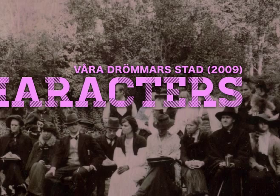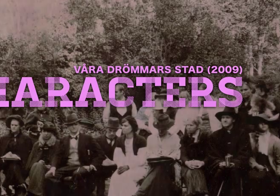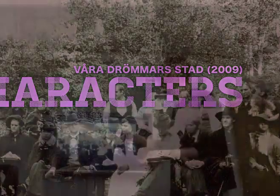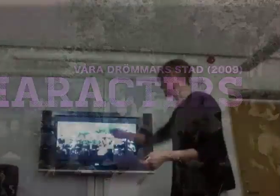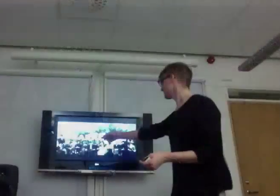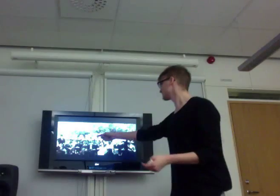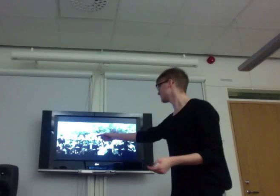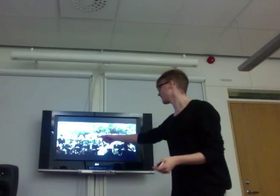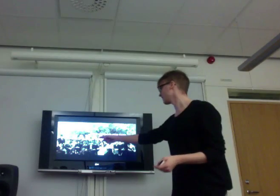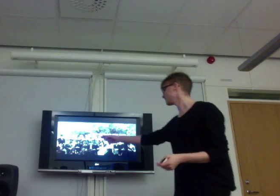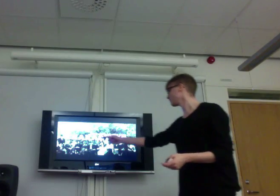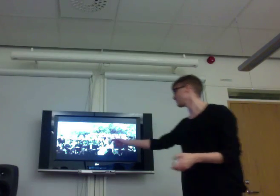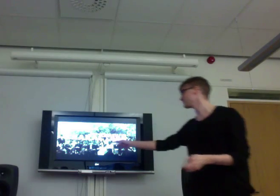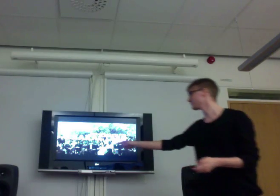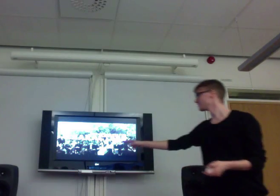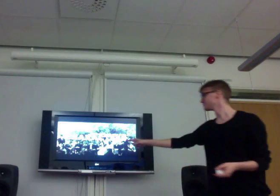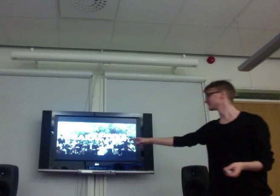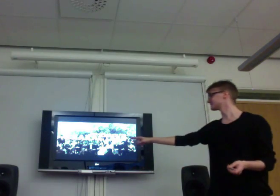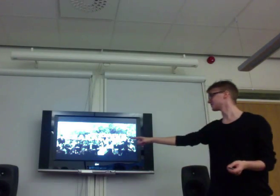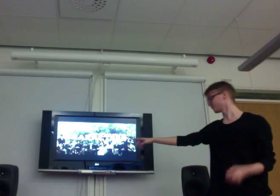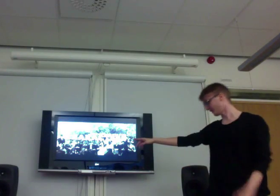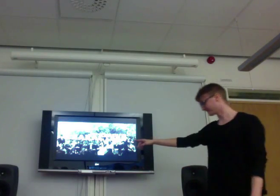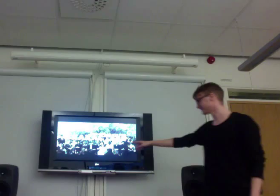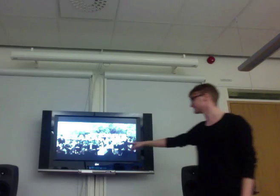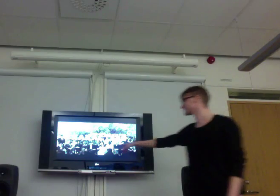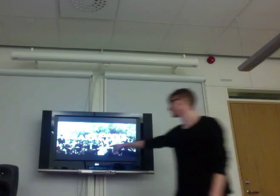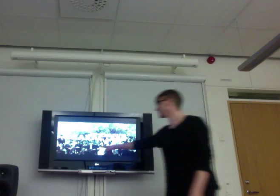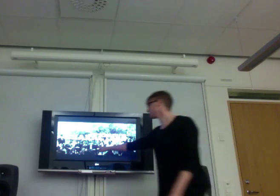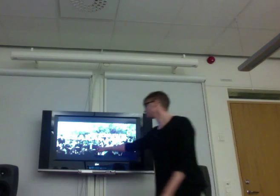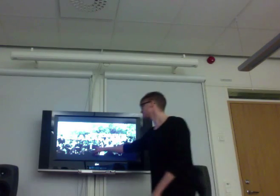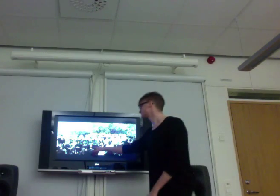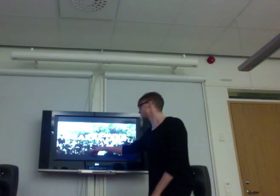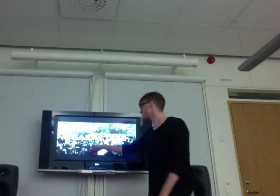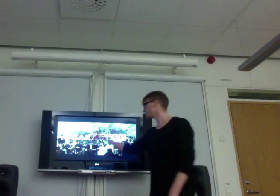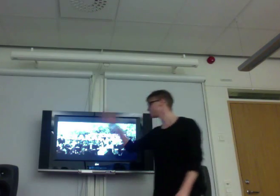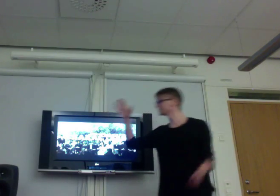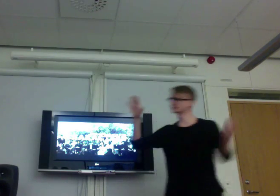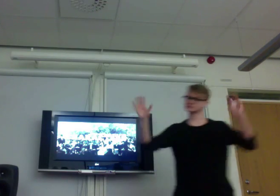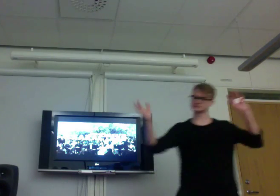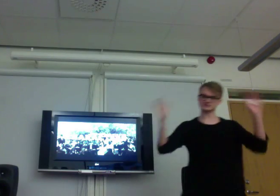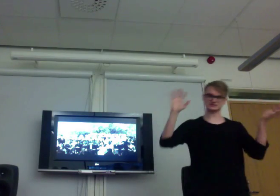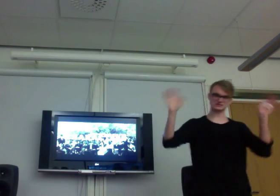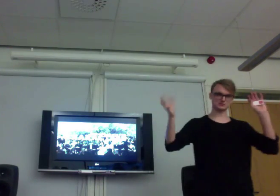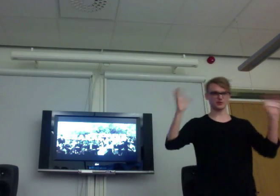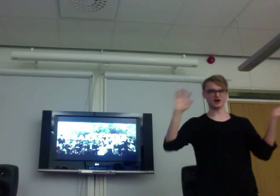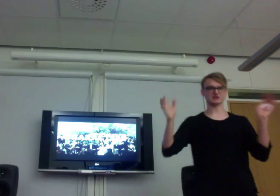I'm the minister of finance in this sort of steampunk